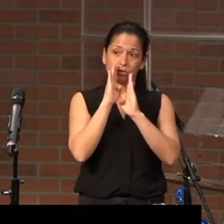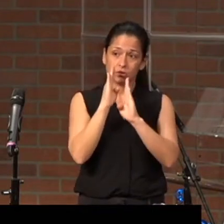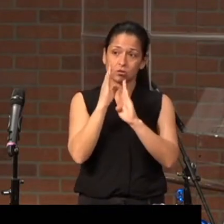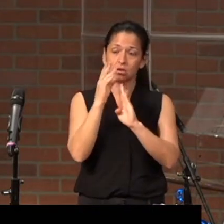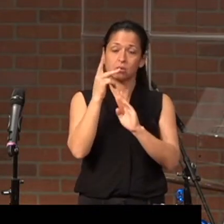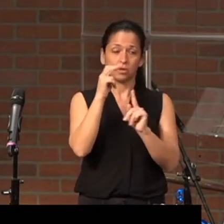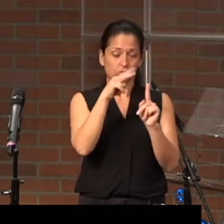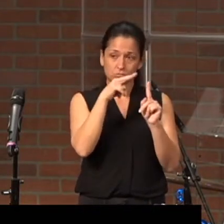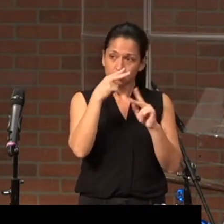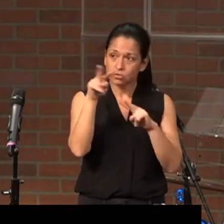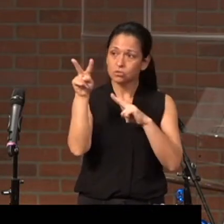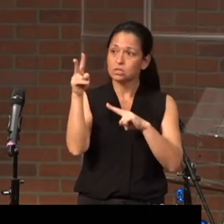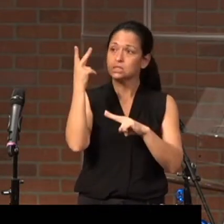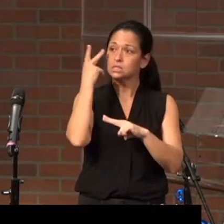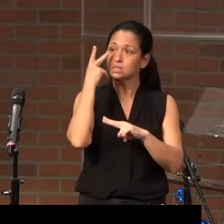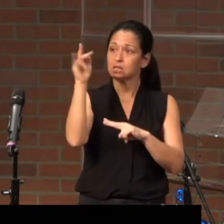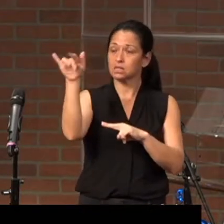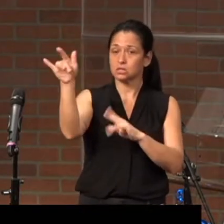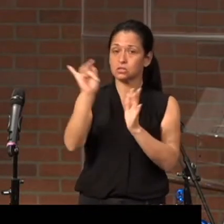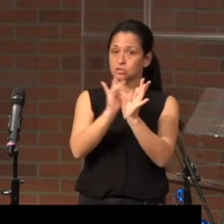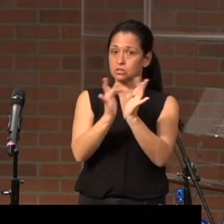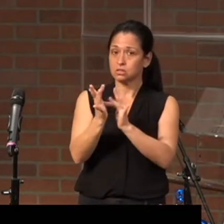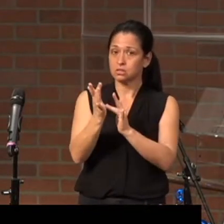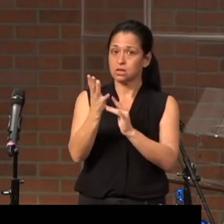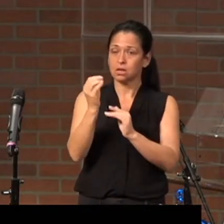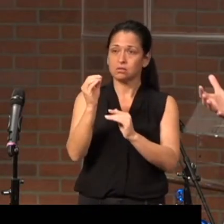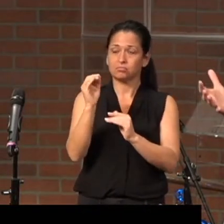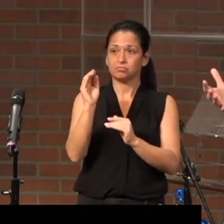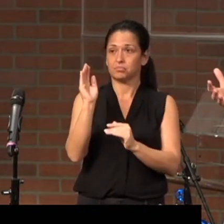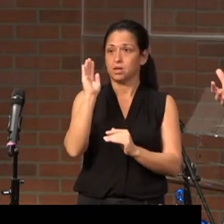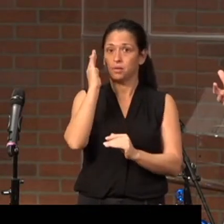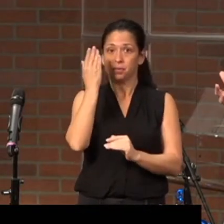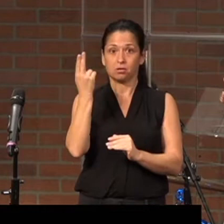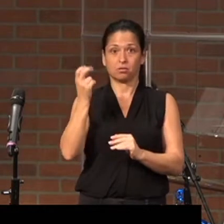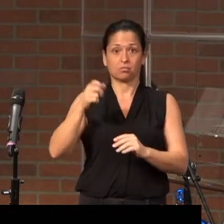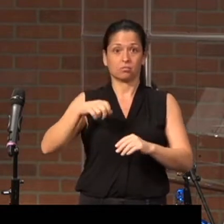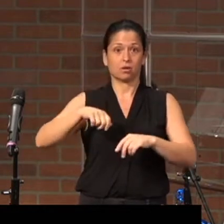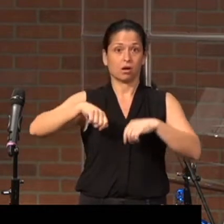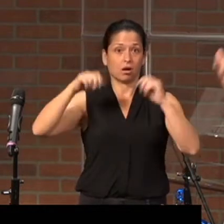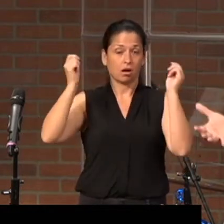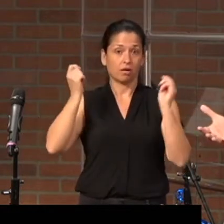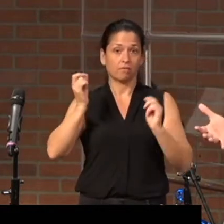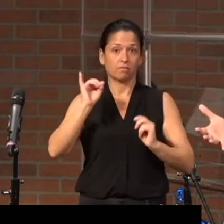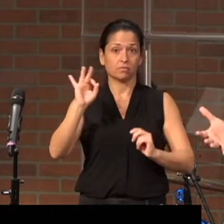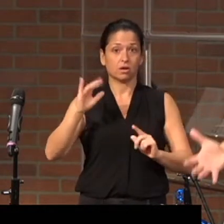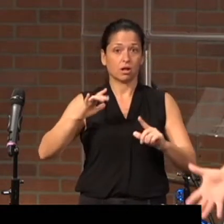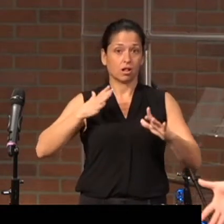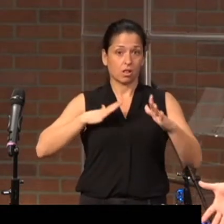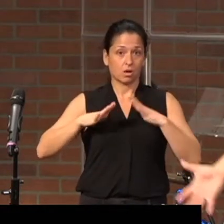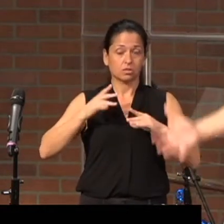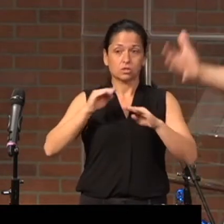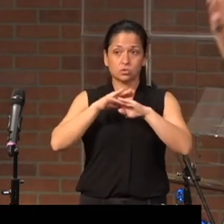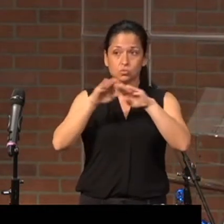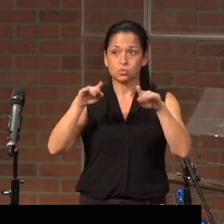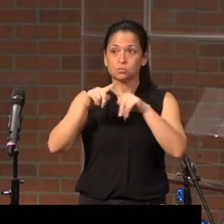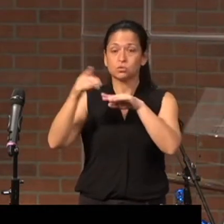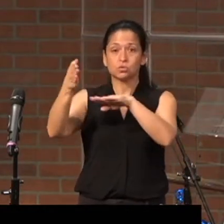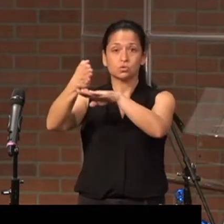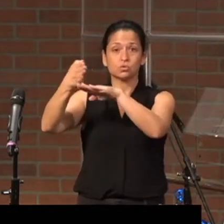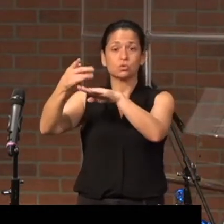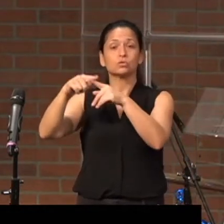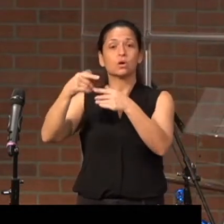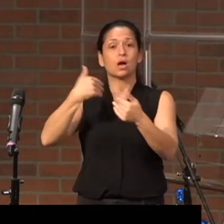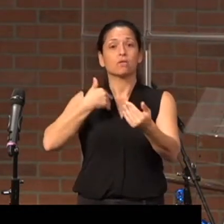and he sees it's Jesus and apparently he takes off all his clothes and he swims to the shore to have